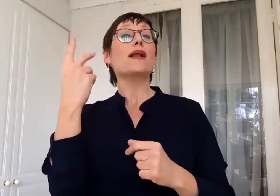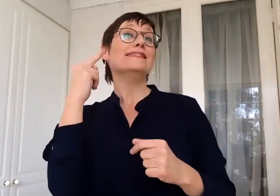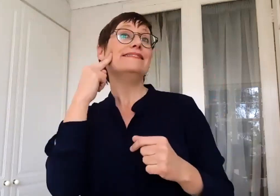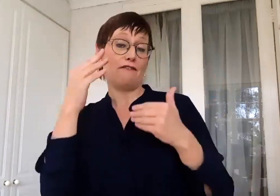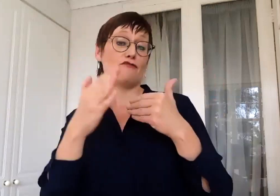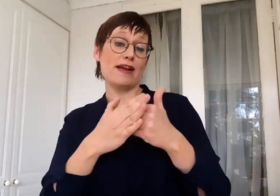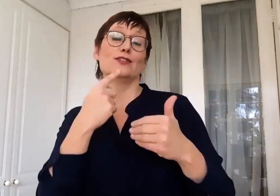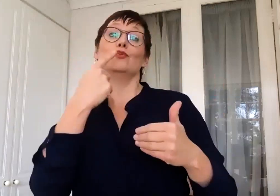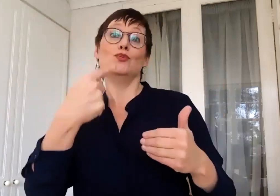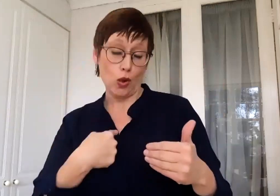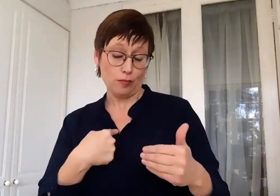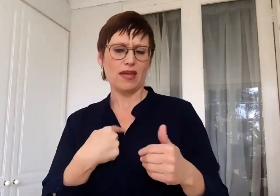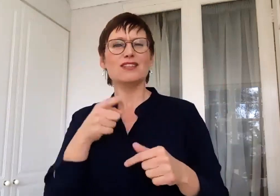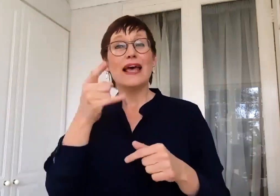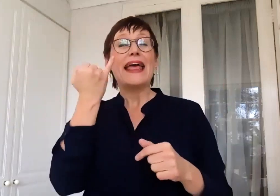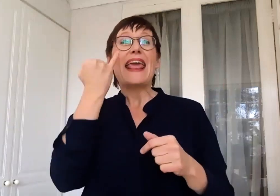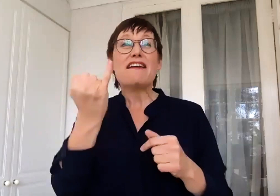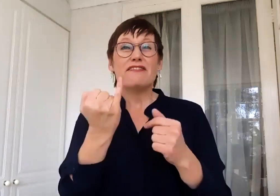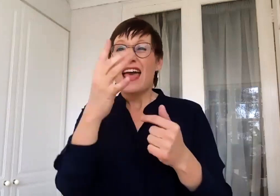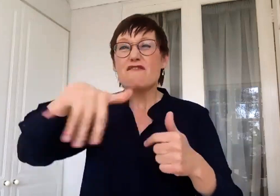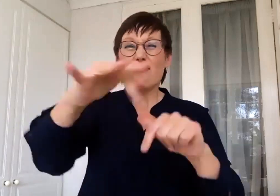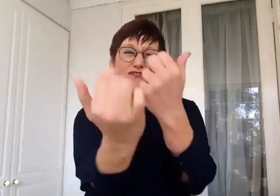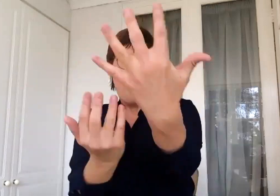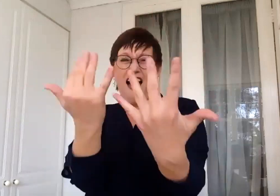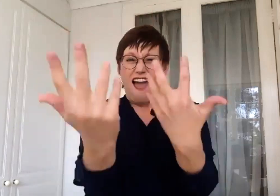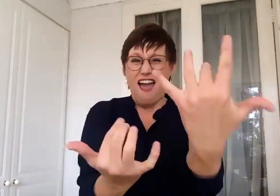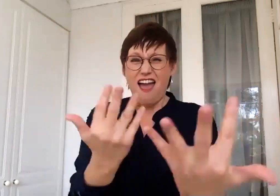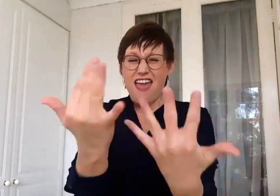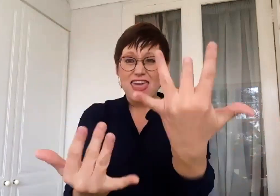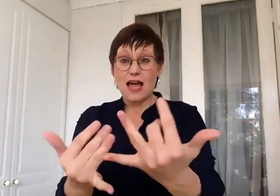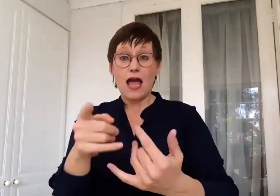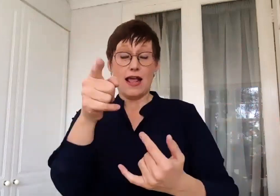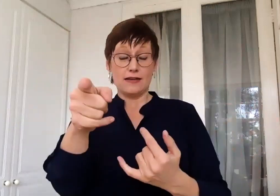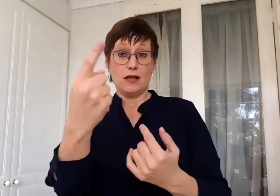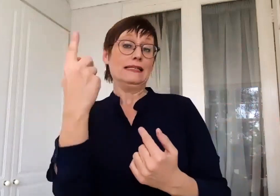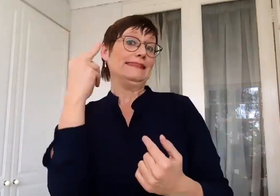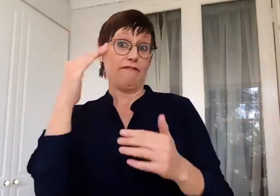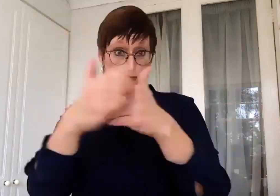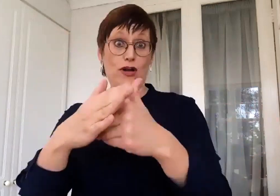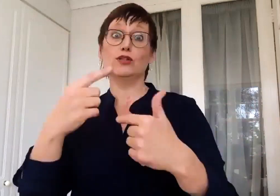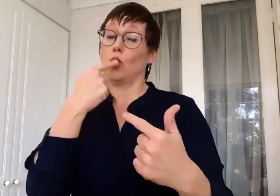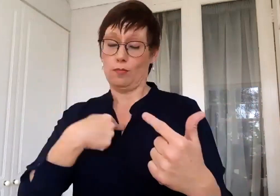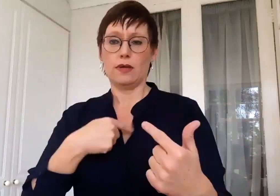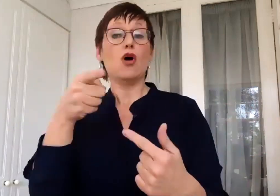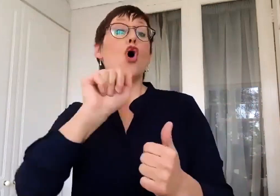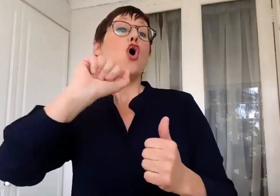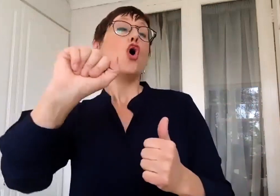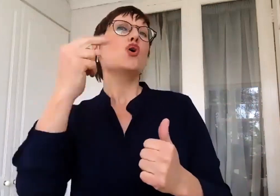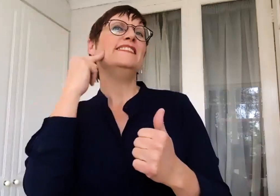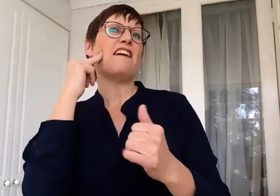one day, she said, if we're in a burning room and, you know, I love you and you're a friend of mine, but there's a